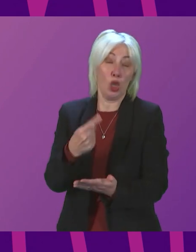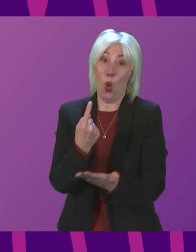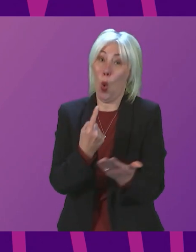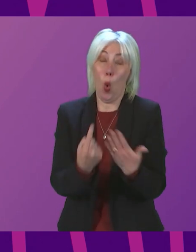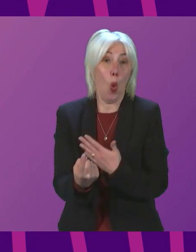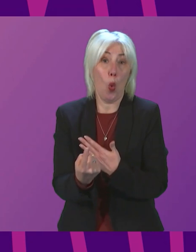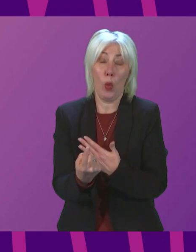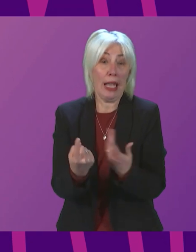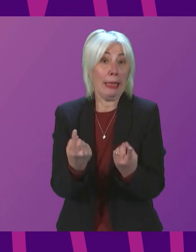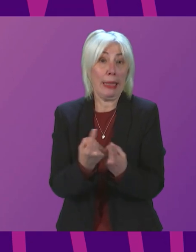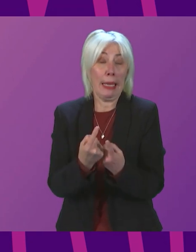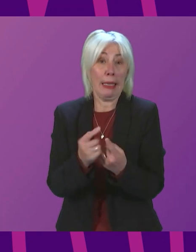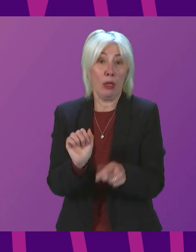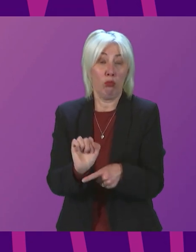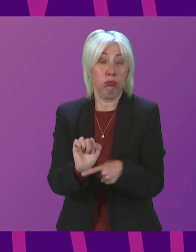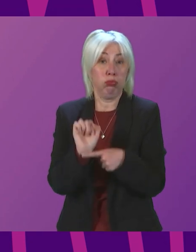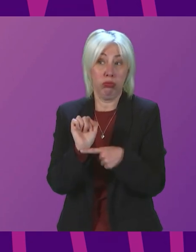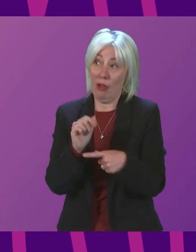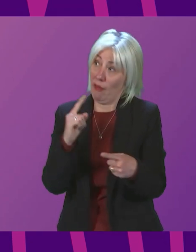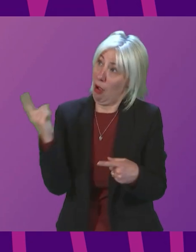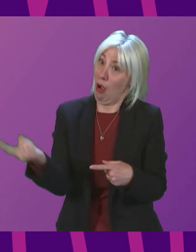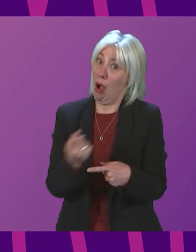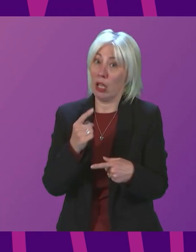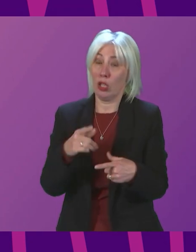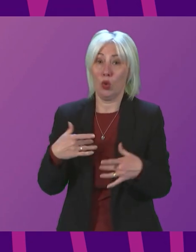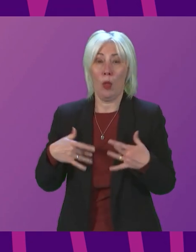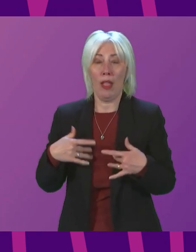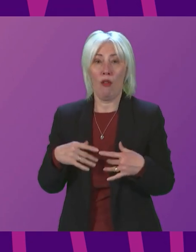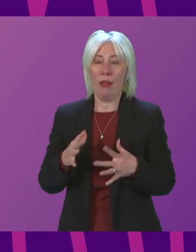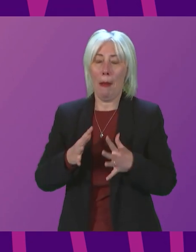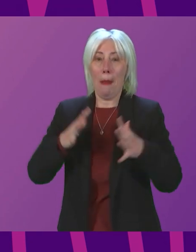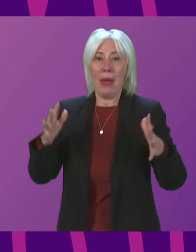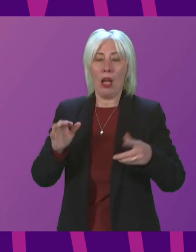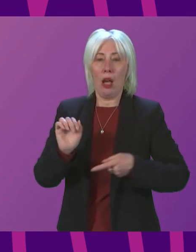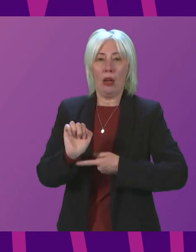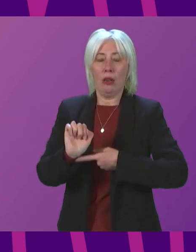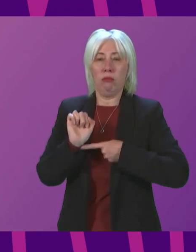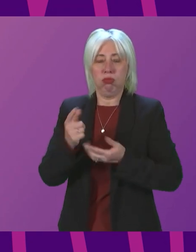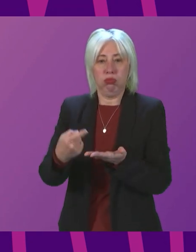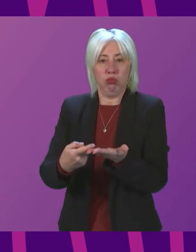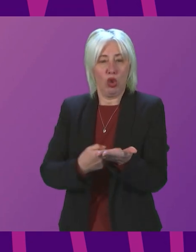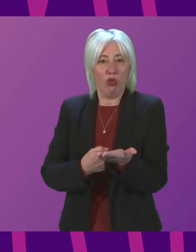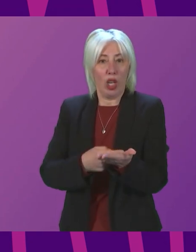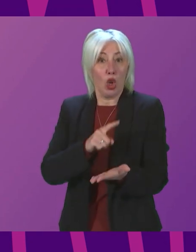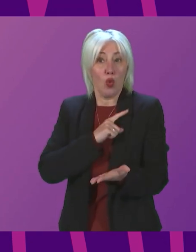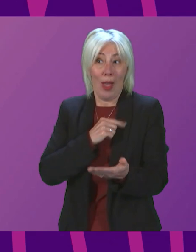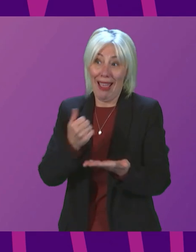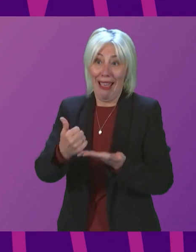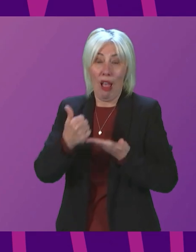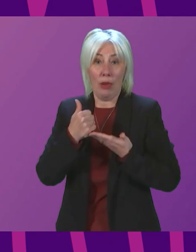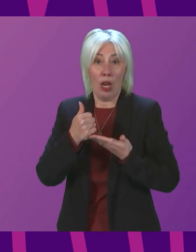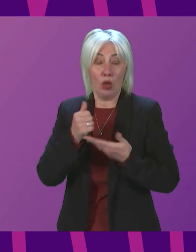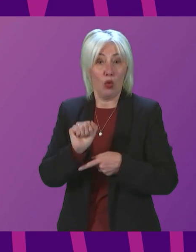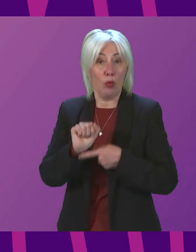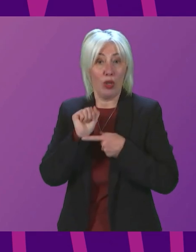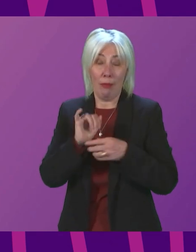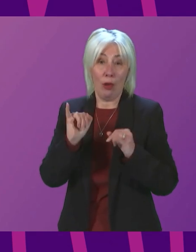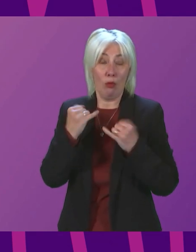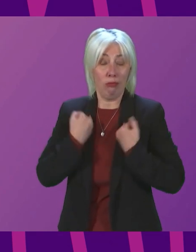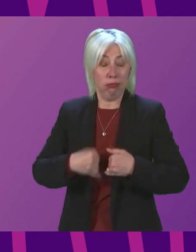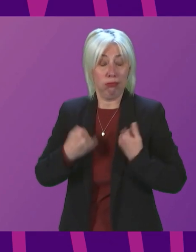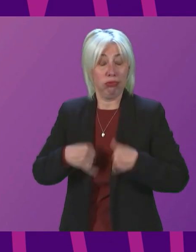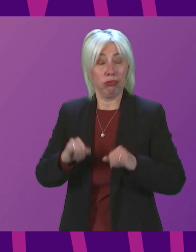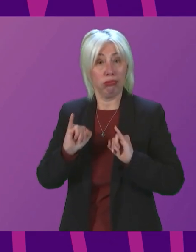that is preventing all of us having to live with much greater restrictions because it is helping protect against serious